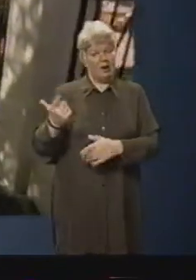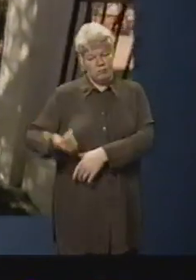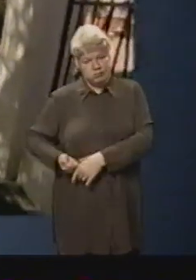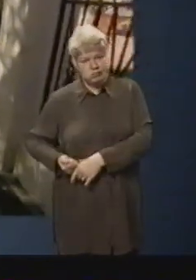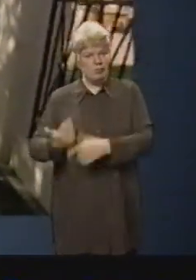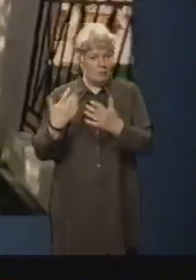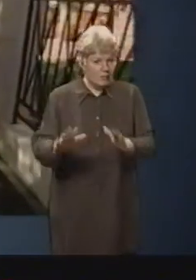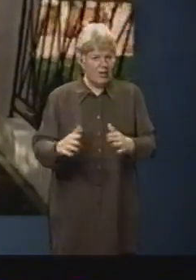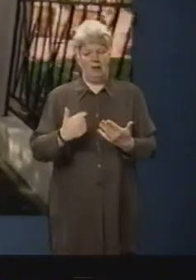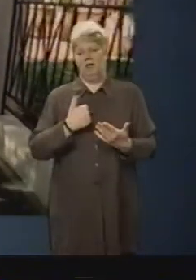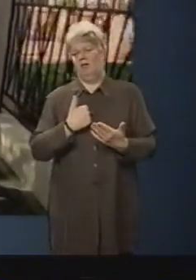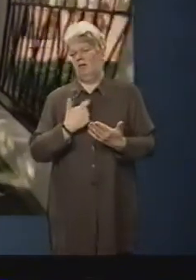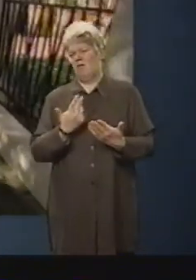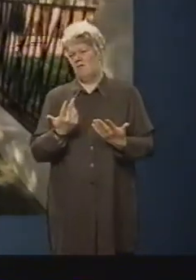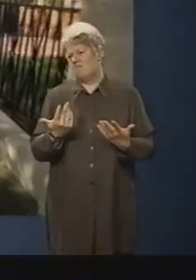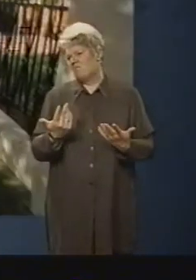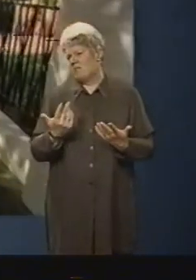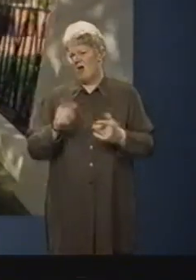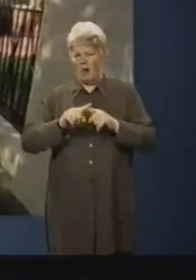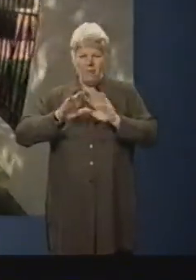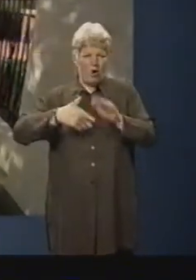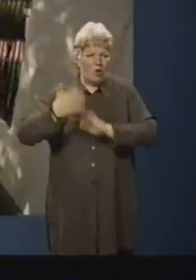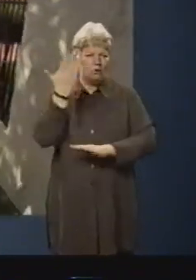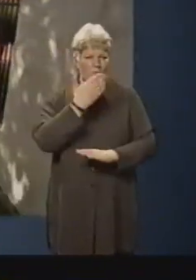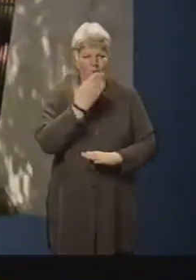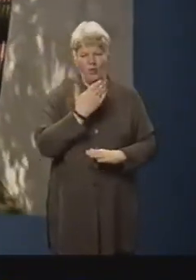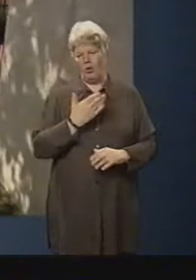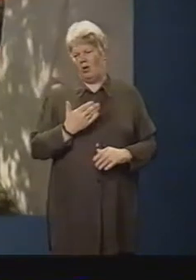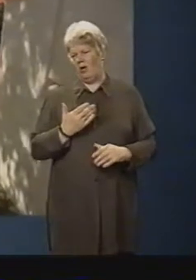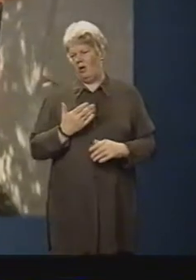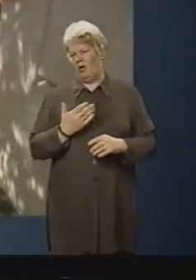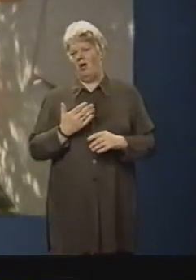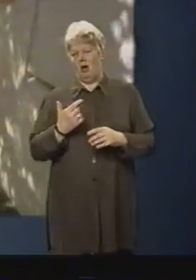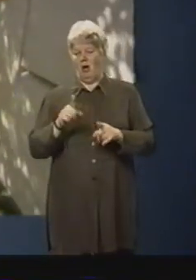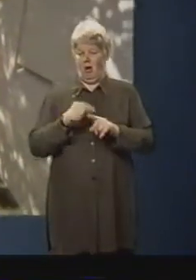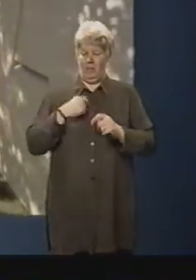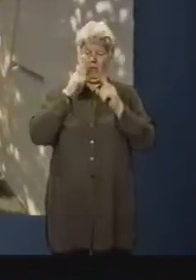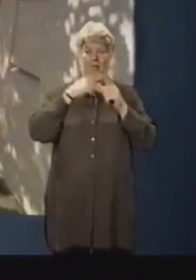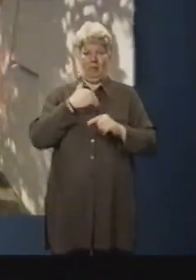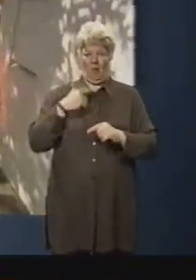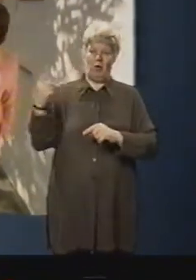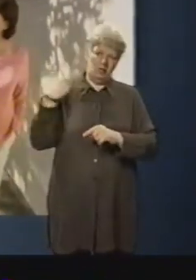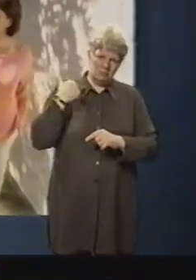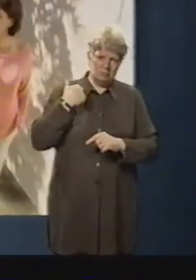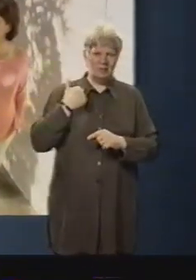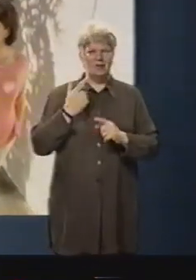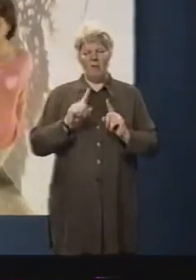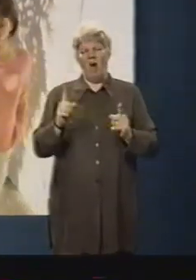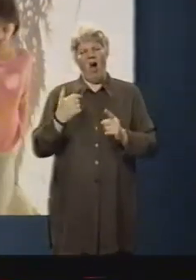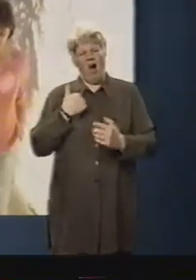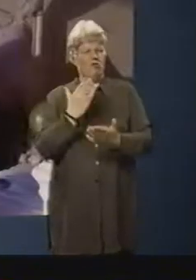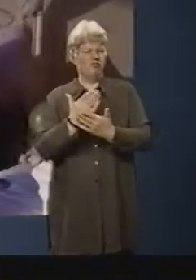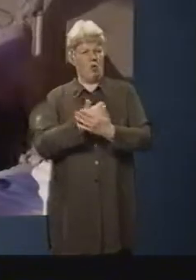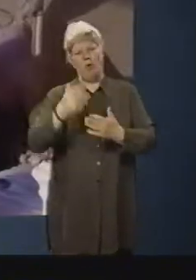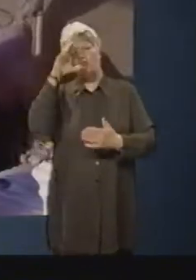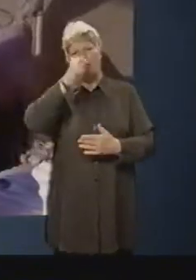Uh huh. And like, she always says when I wake up, do you blood now? But I would always